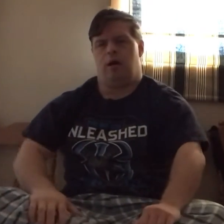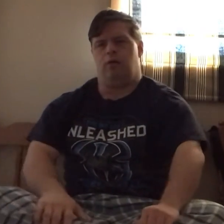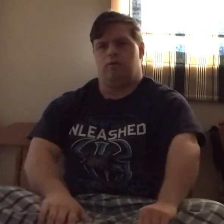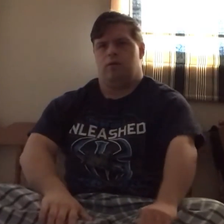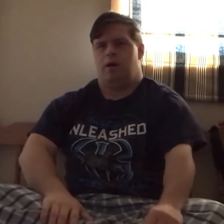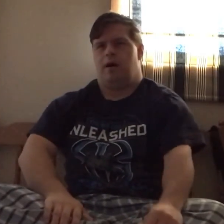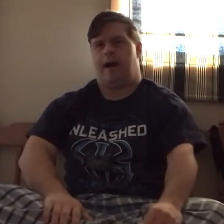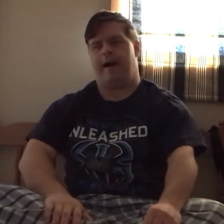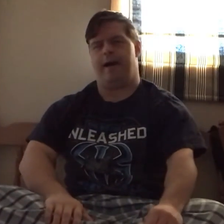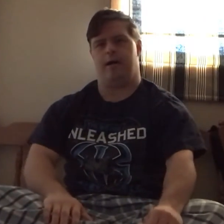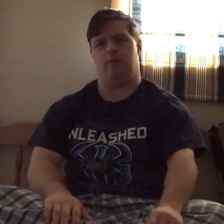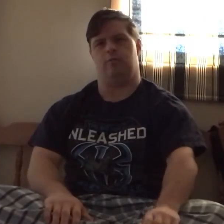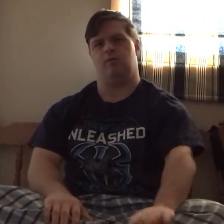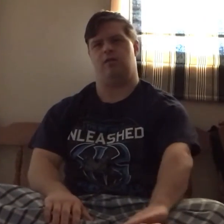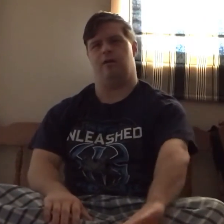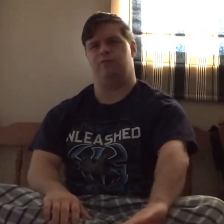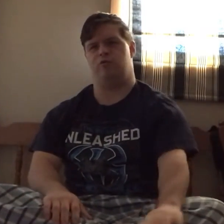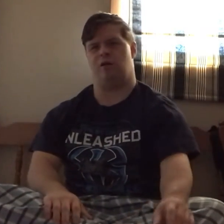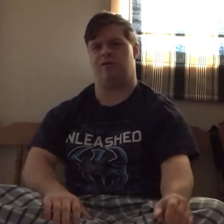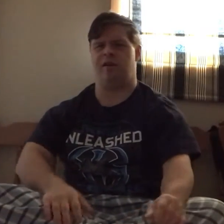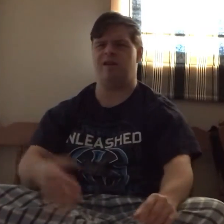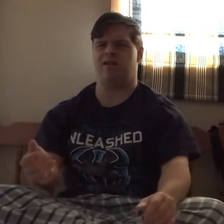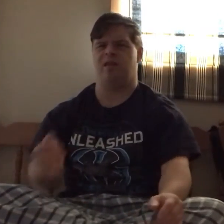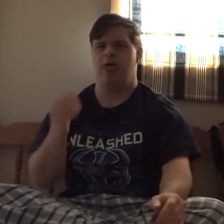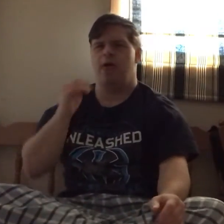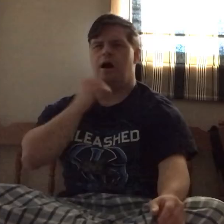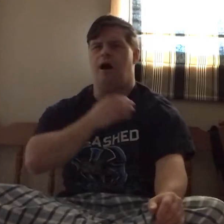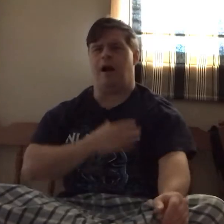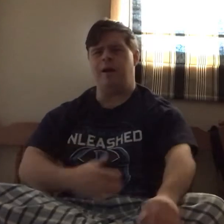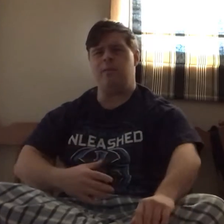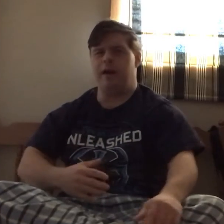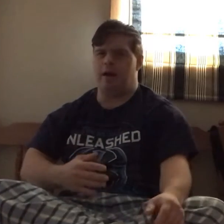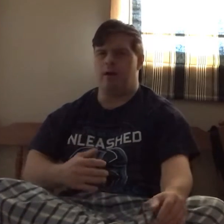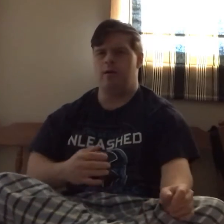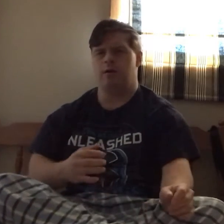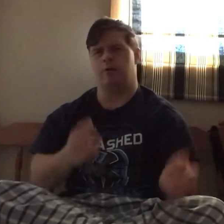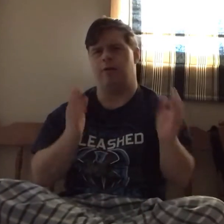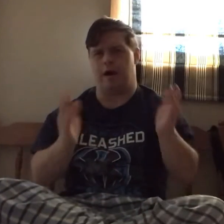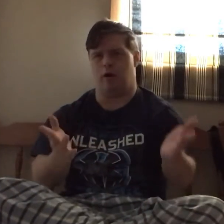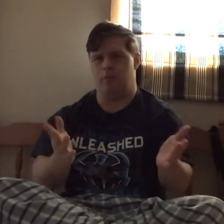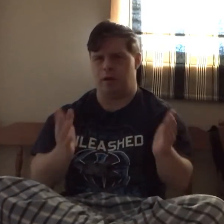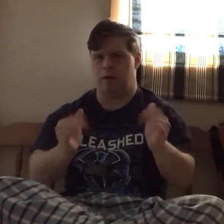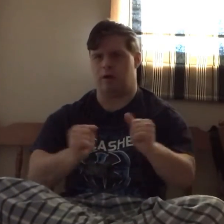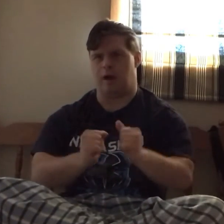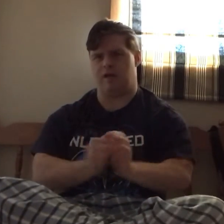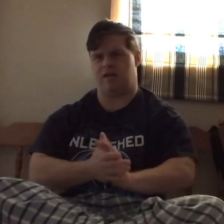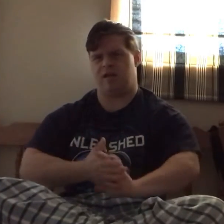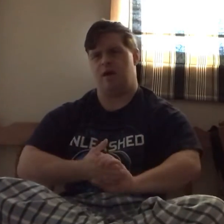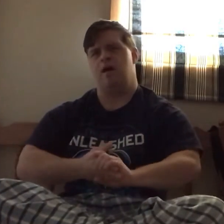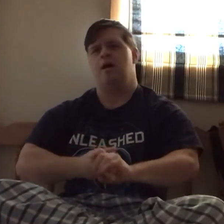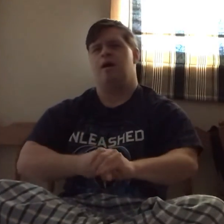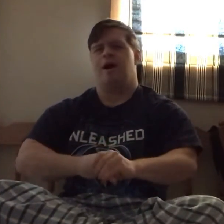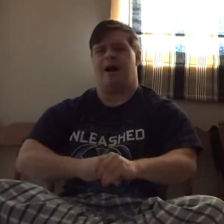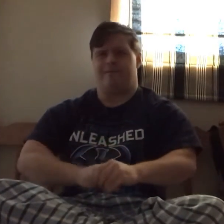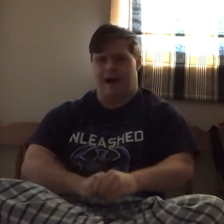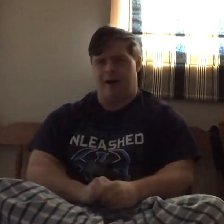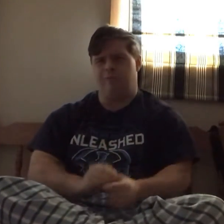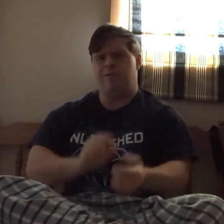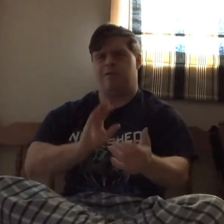Hello Hounds of Justice. I am here to help you guys on how to